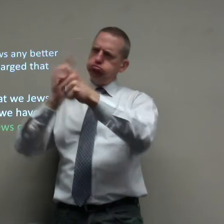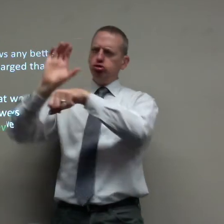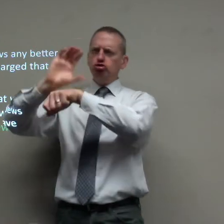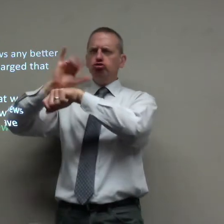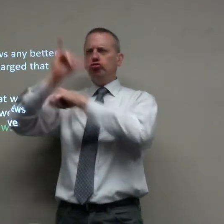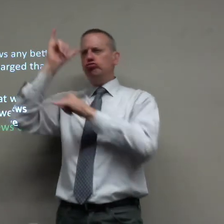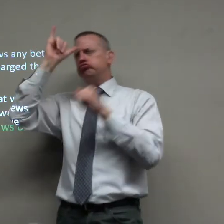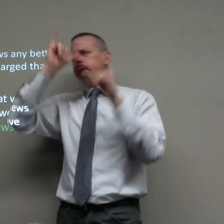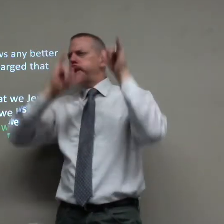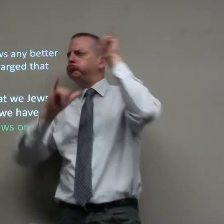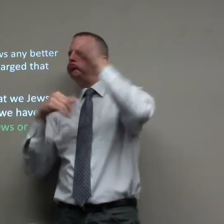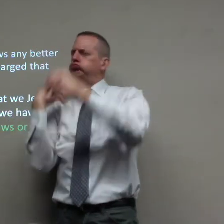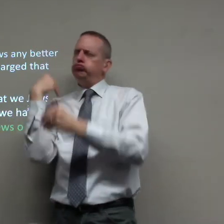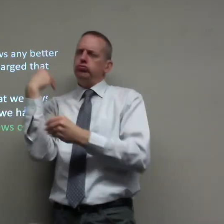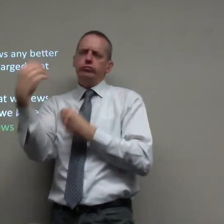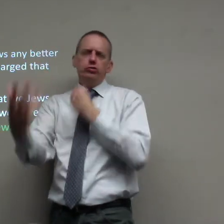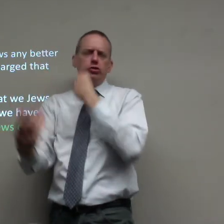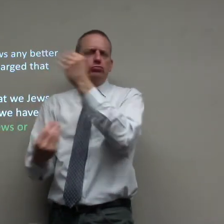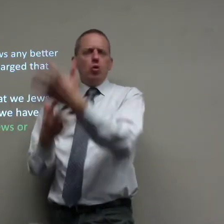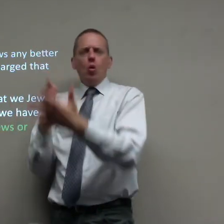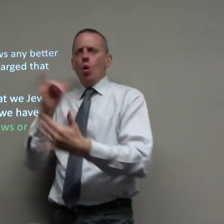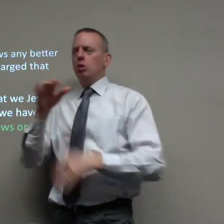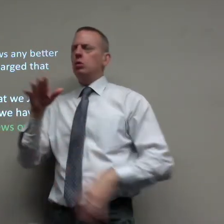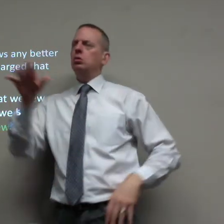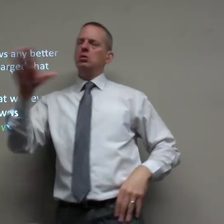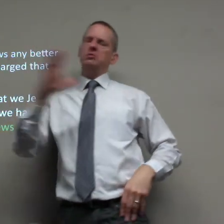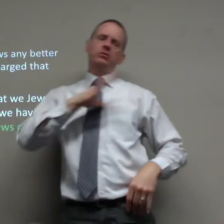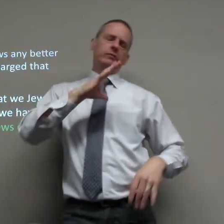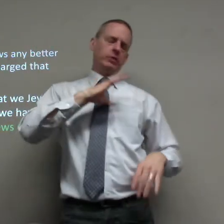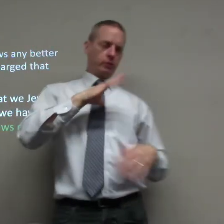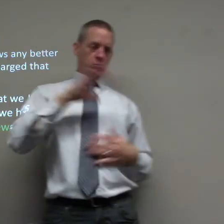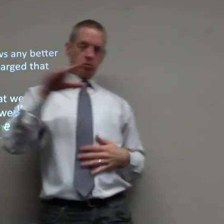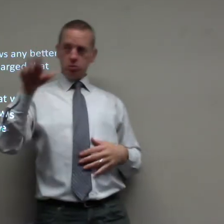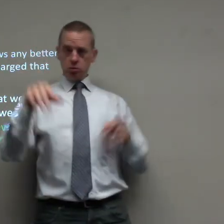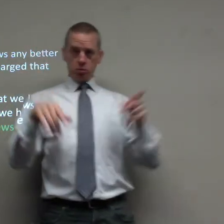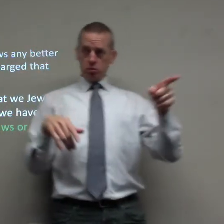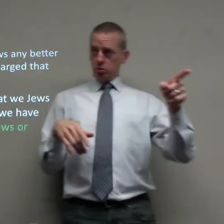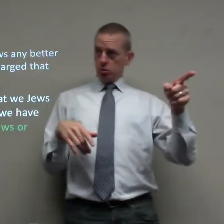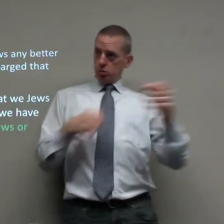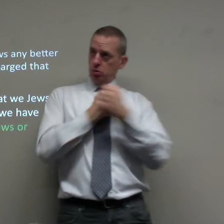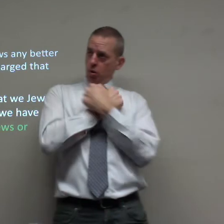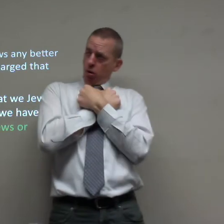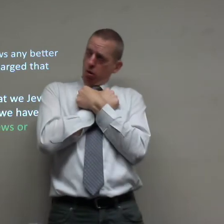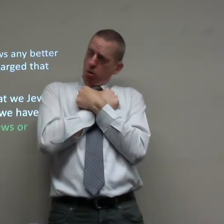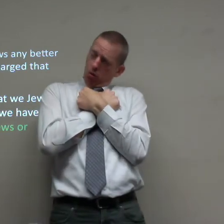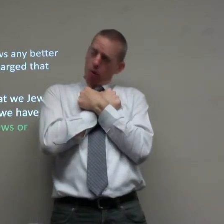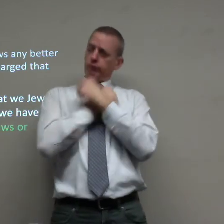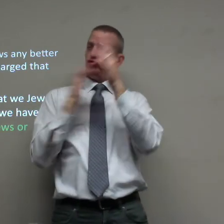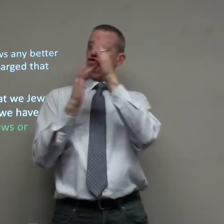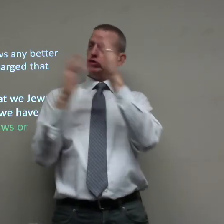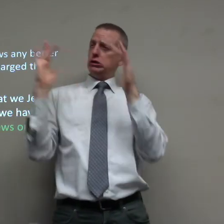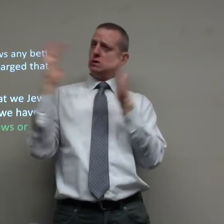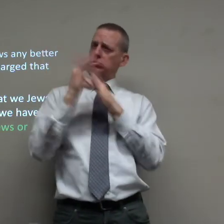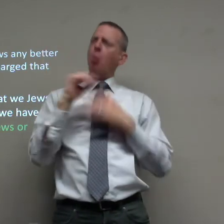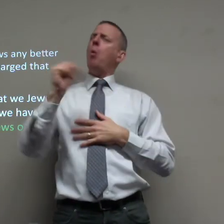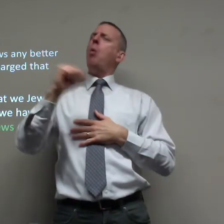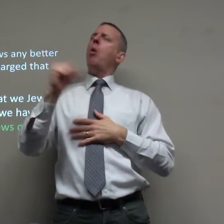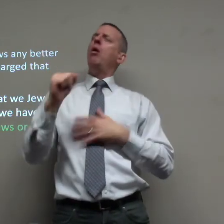oh he gives to the church and they're incredible and they give all of their stuff okay that's true do they love Jesus and they say